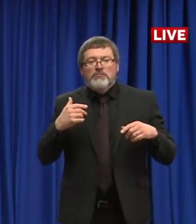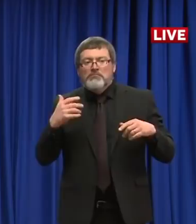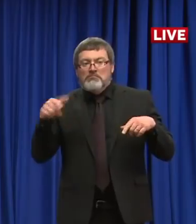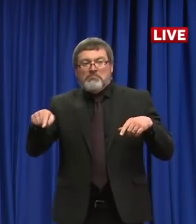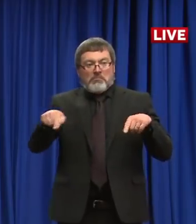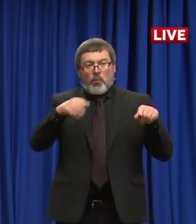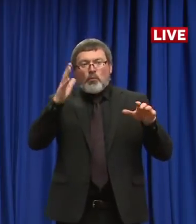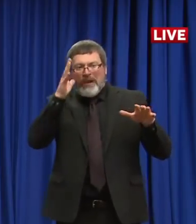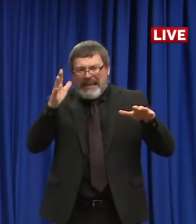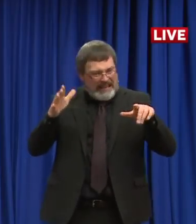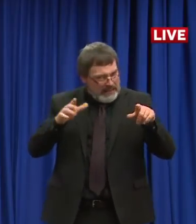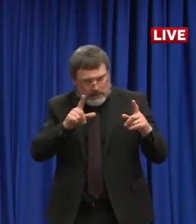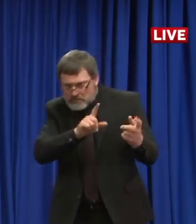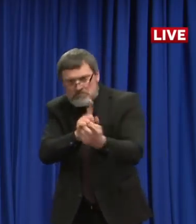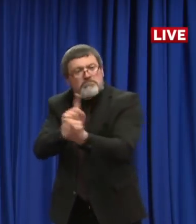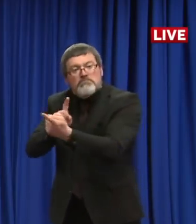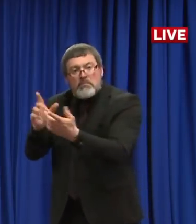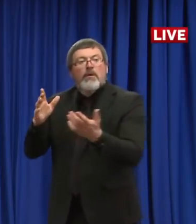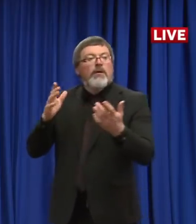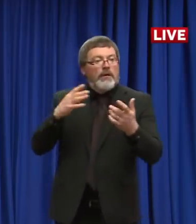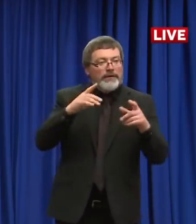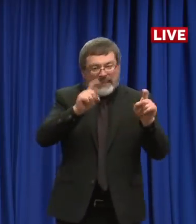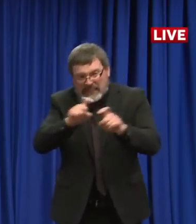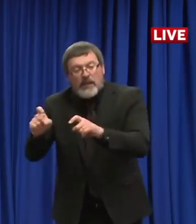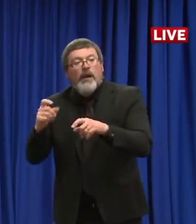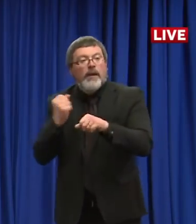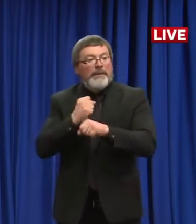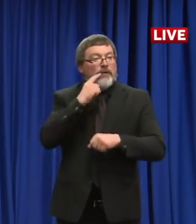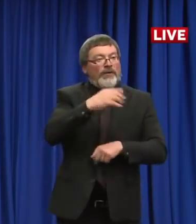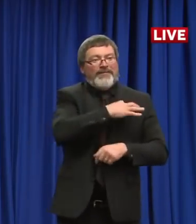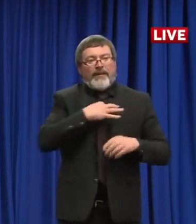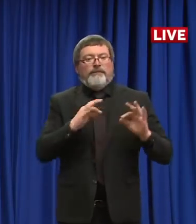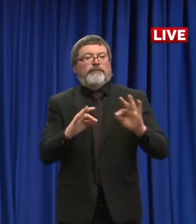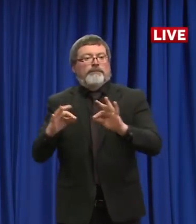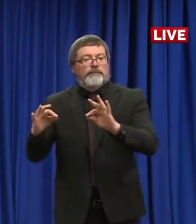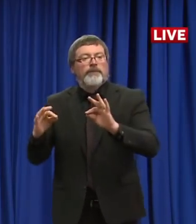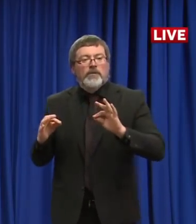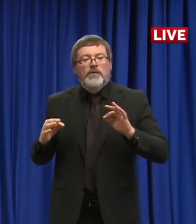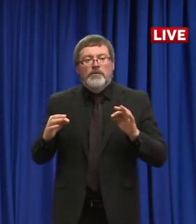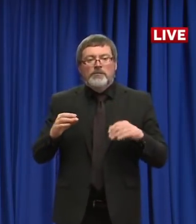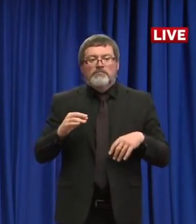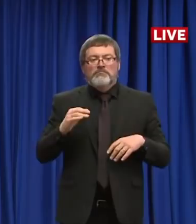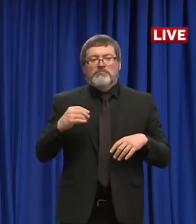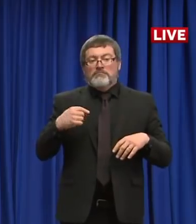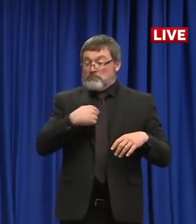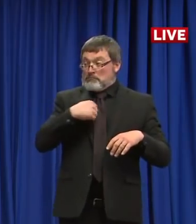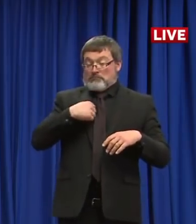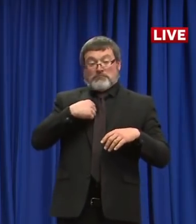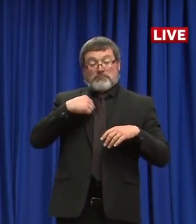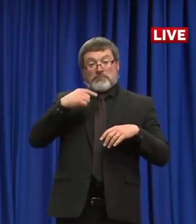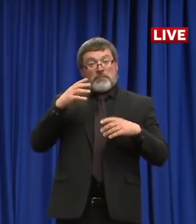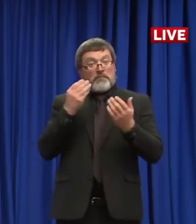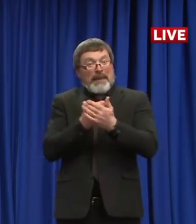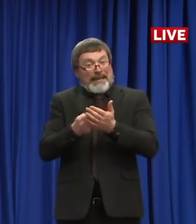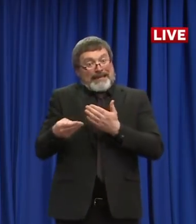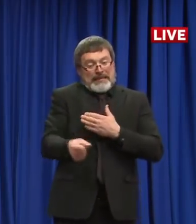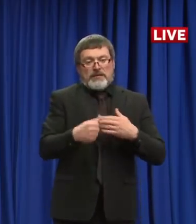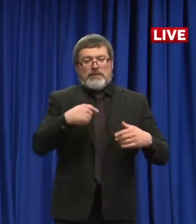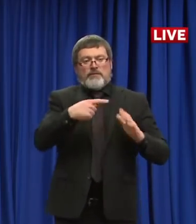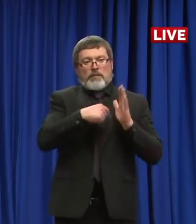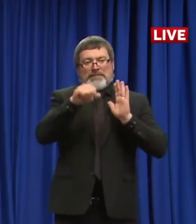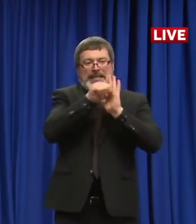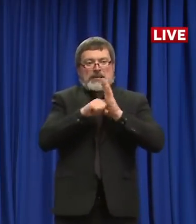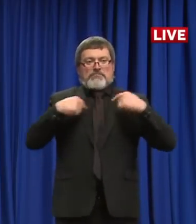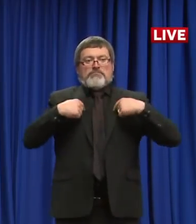this is a true team effort and making sure that we're not just attacking one area or another. Really looking at all the different puzzle pieces that come into play, especially for our frontline